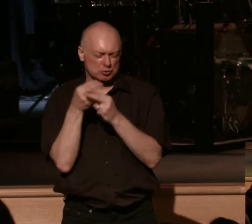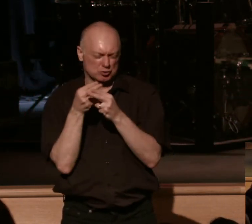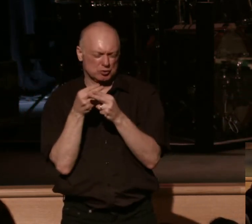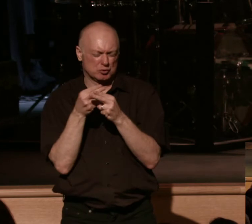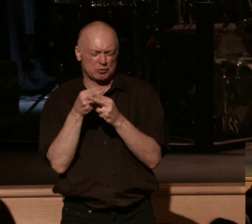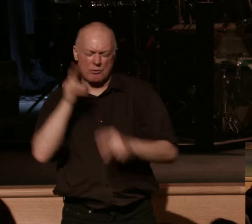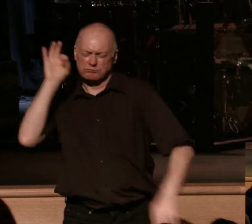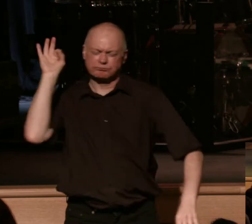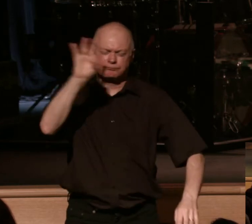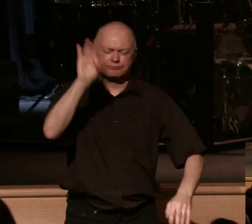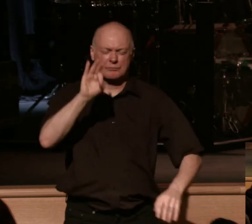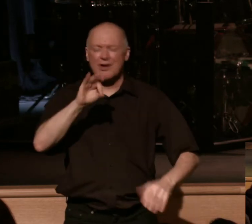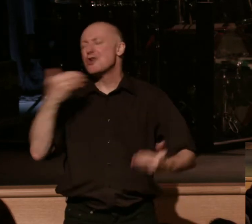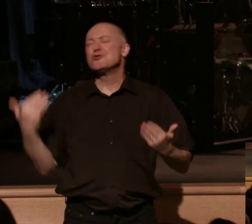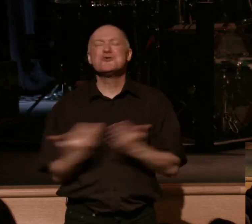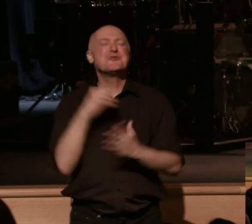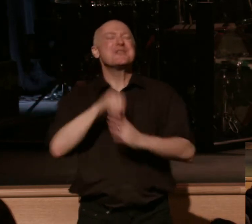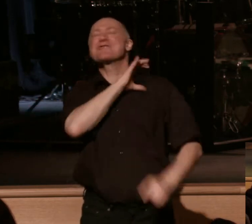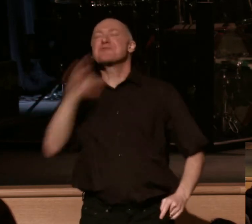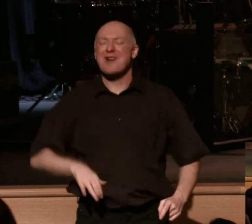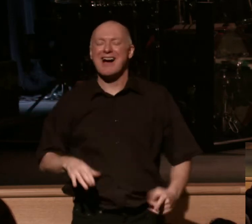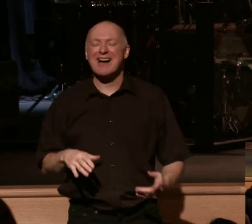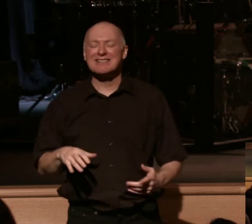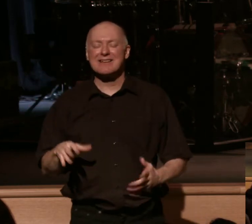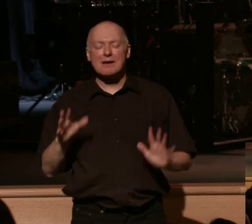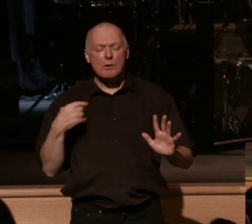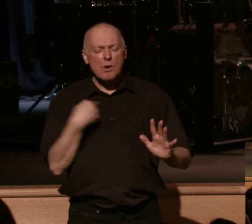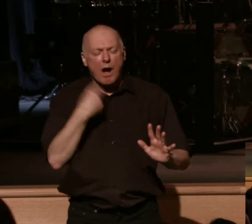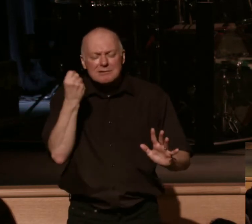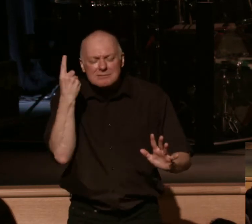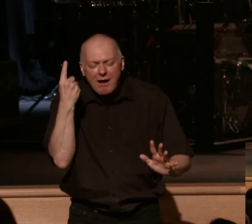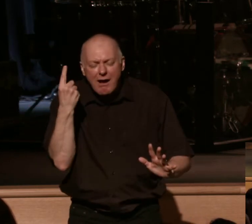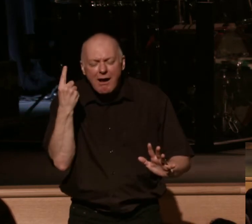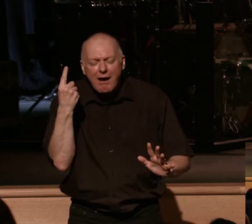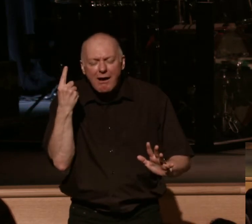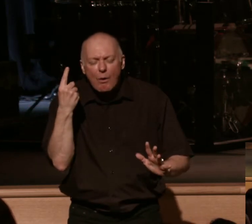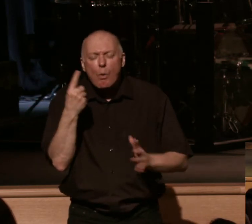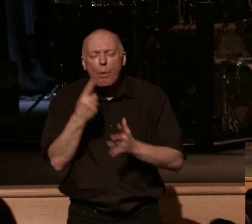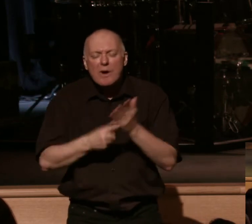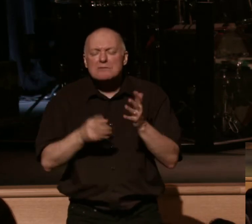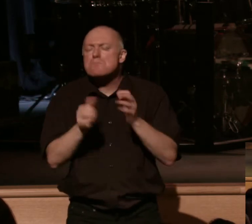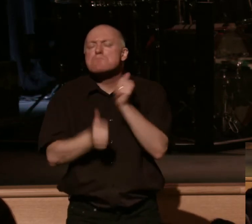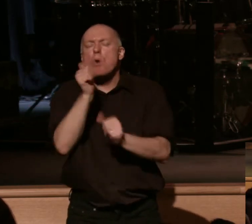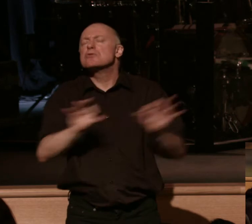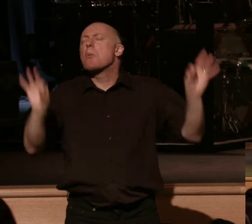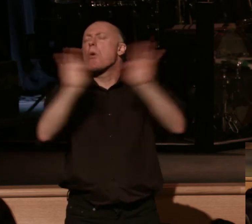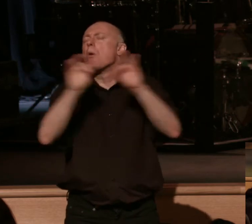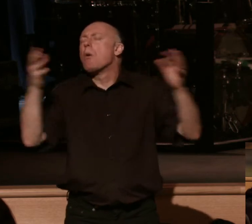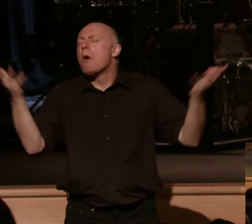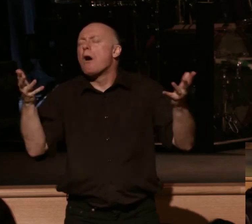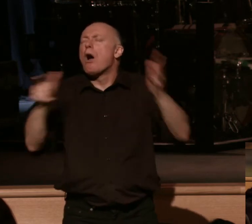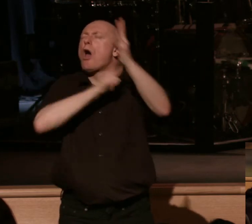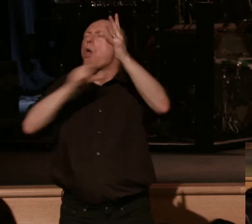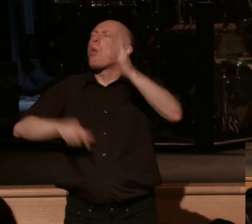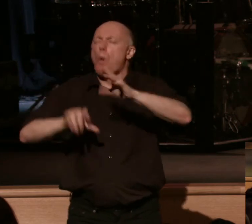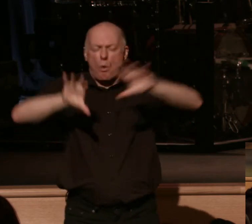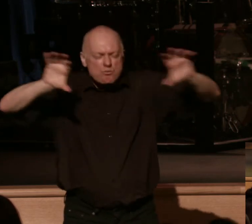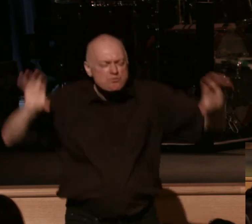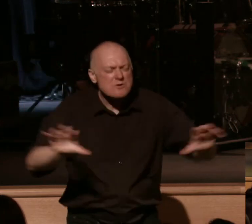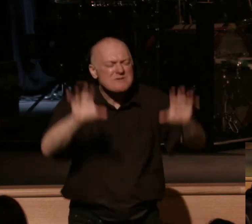new in Christ, the truth of understanding what we truly live for. Oh, Lord, would You work and would You